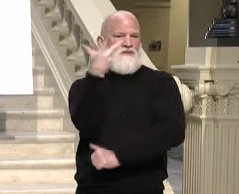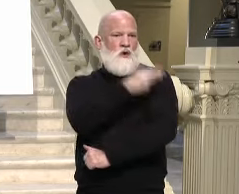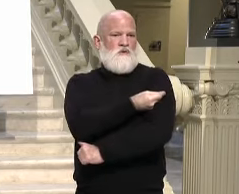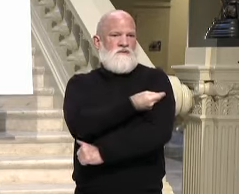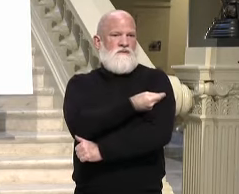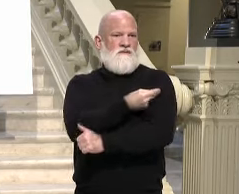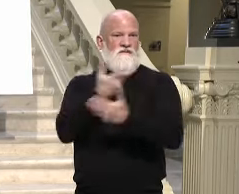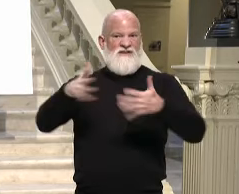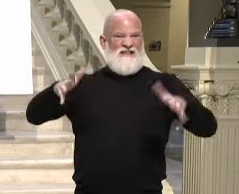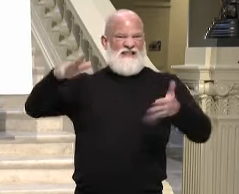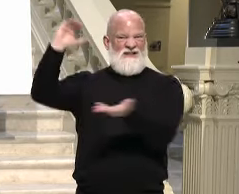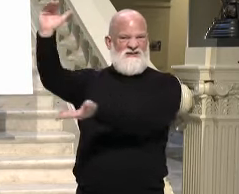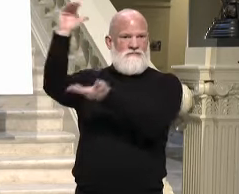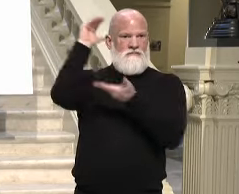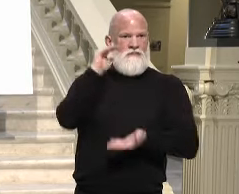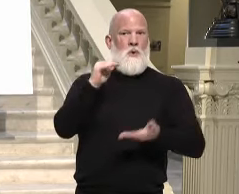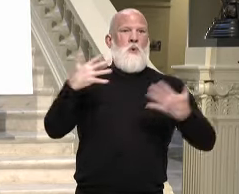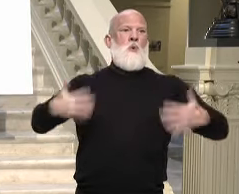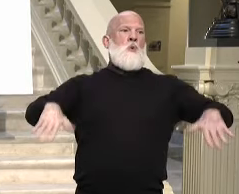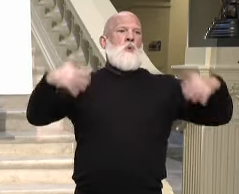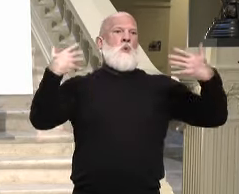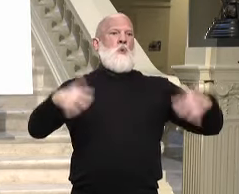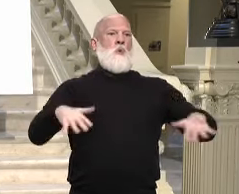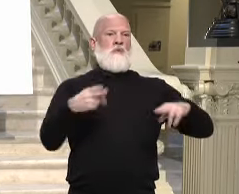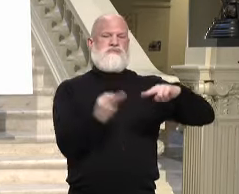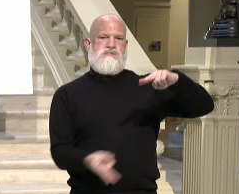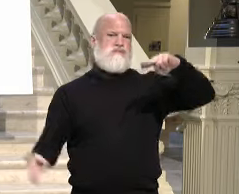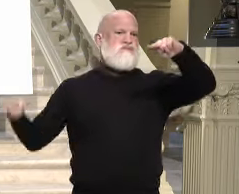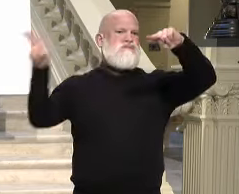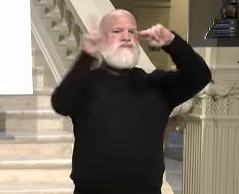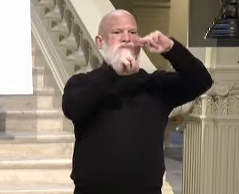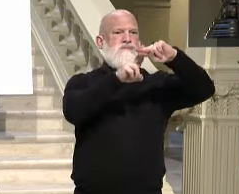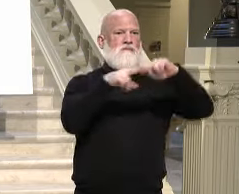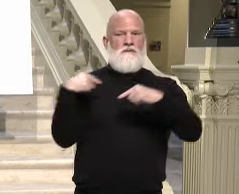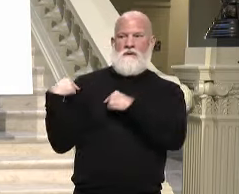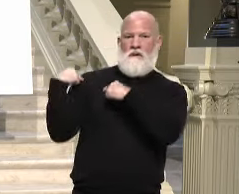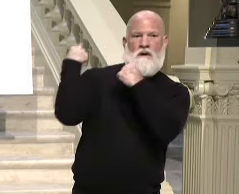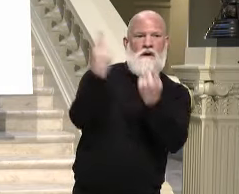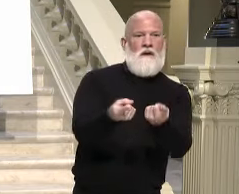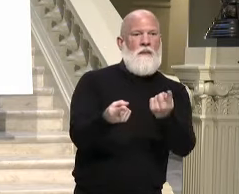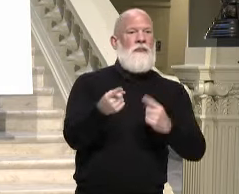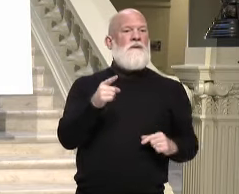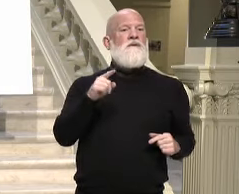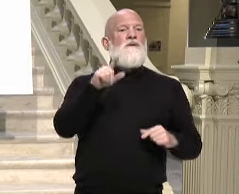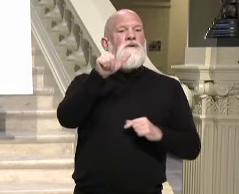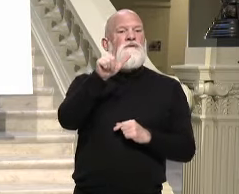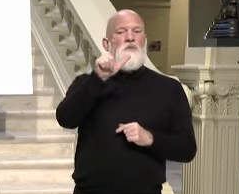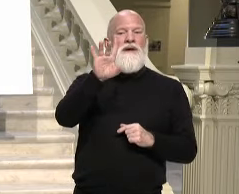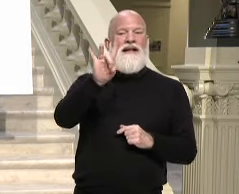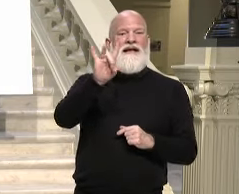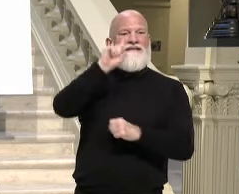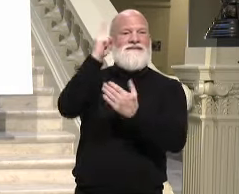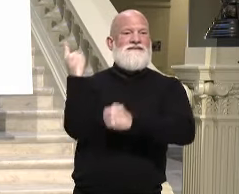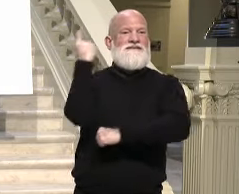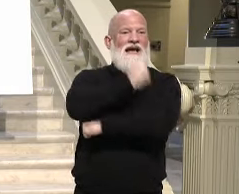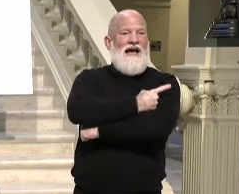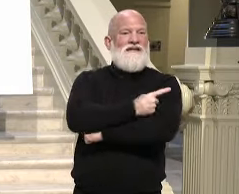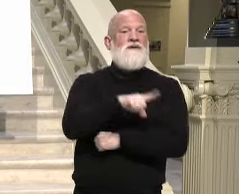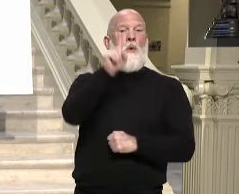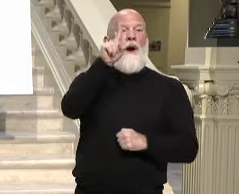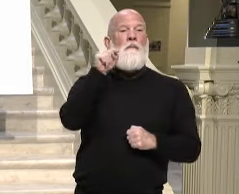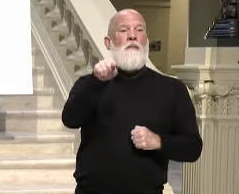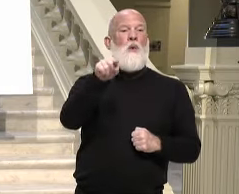As of today, over the last 28 days, we have administered 1.1 million vaccine